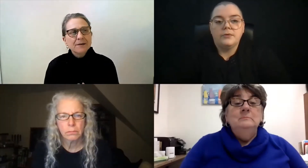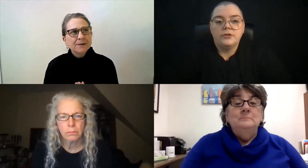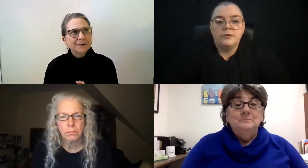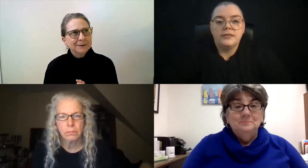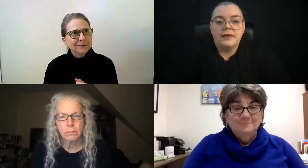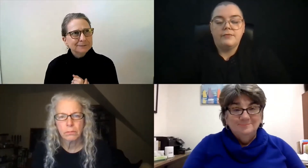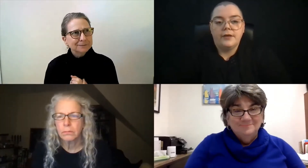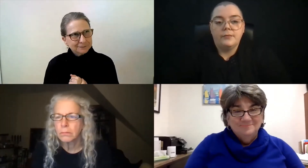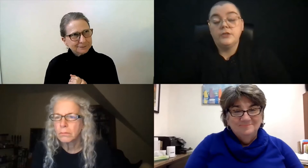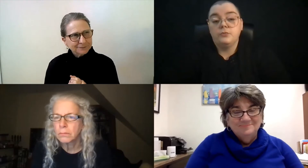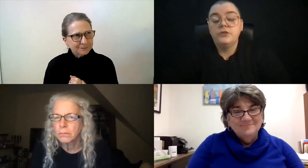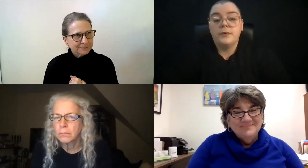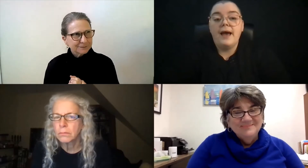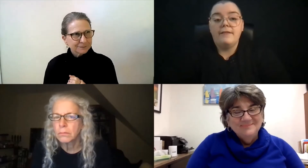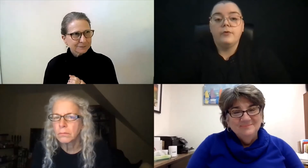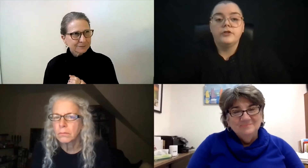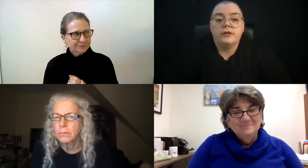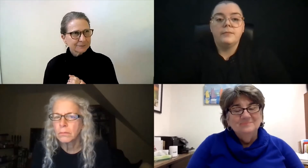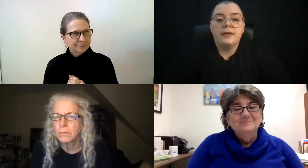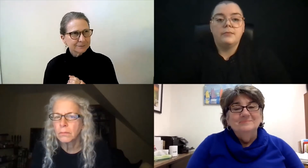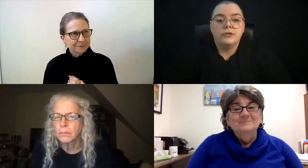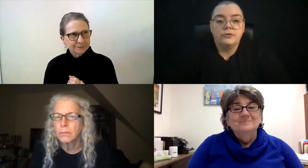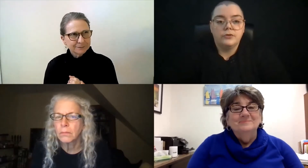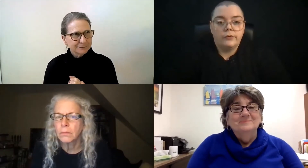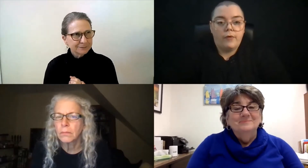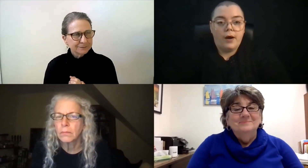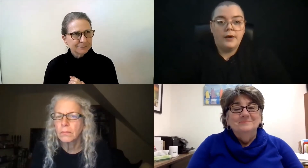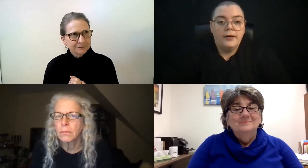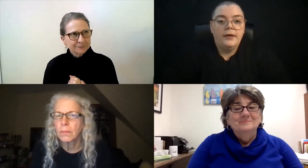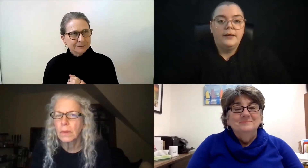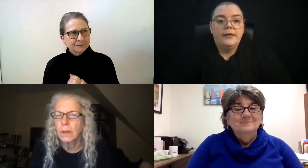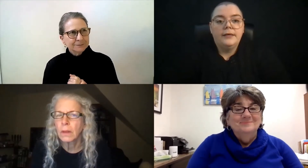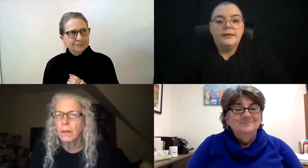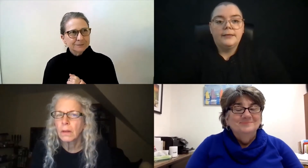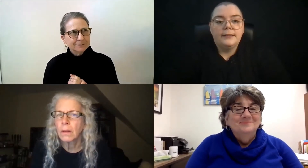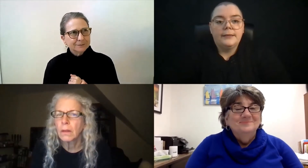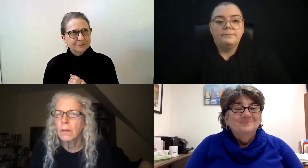need to be able to do it safely, which, which we have fortunately been able to do so far.